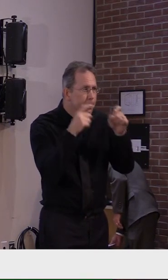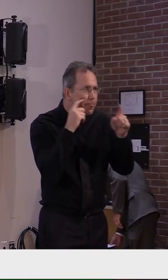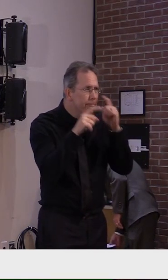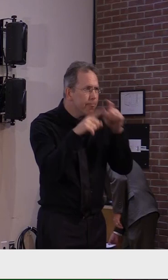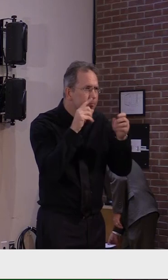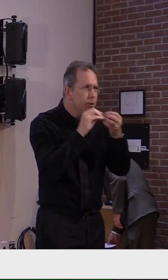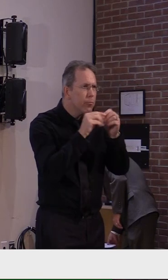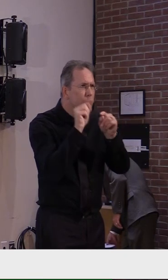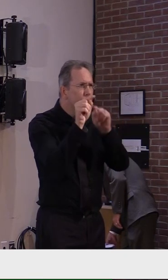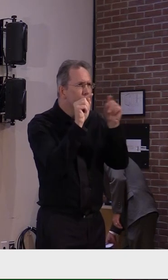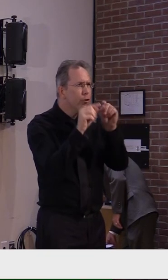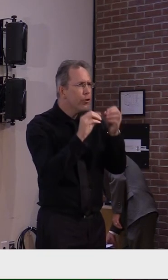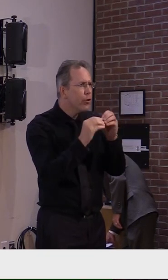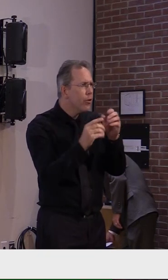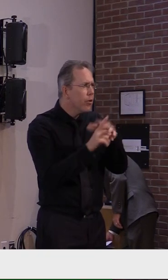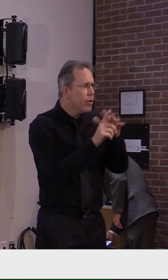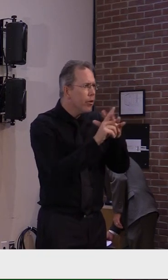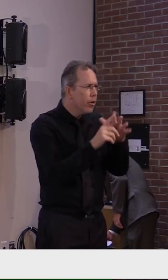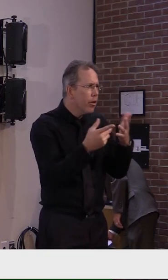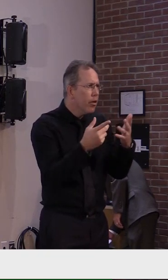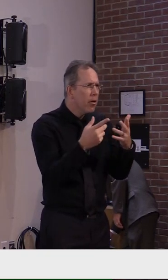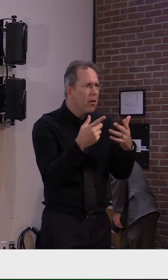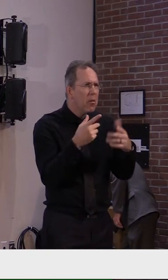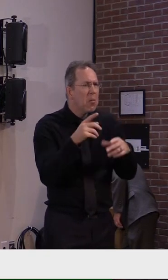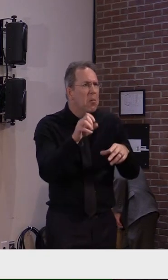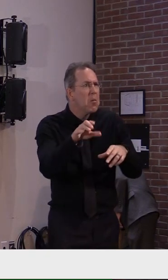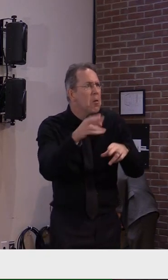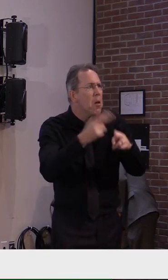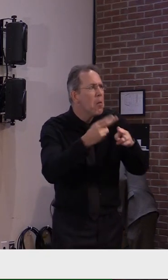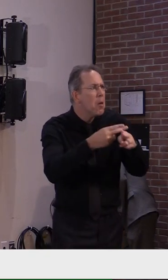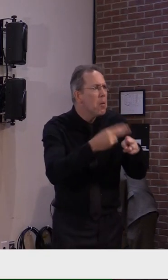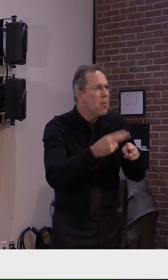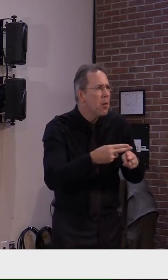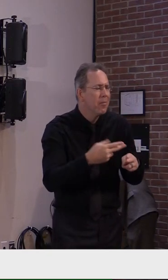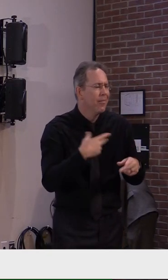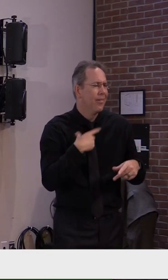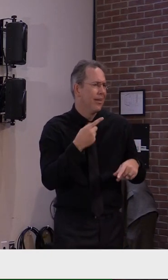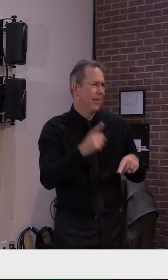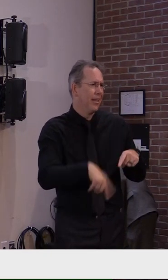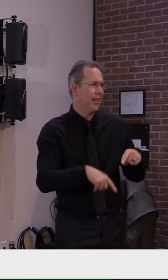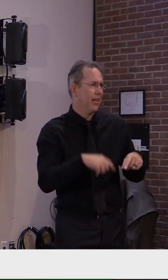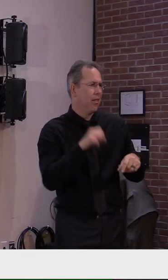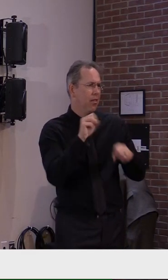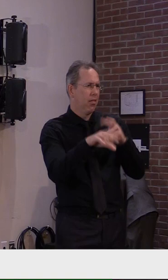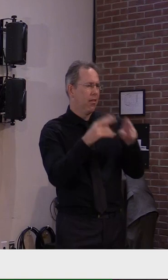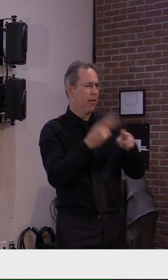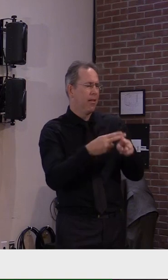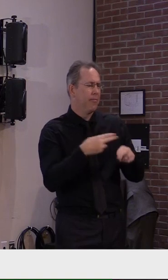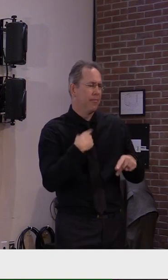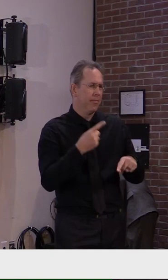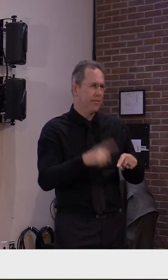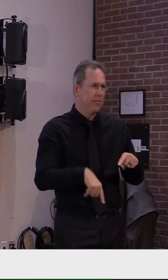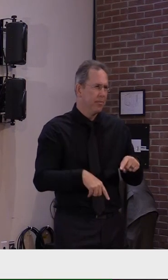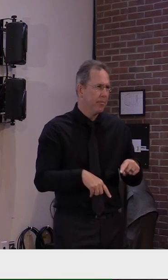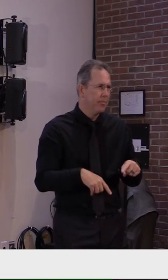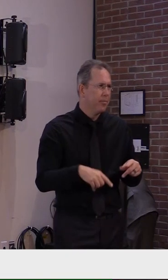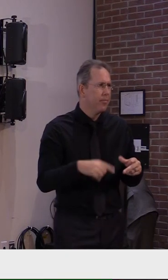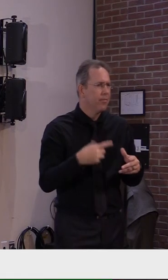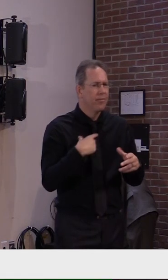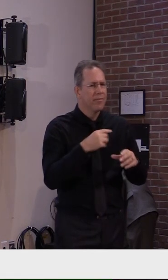can know who has every one because that's actually not protective of their information.